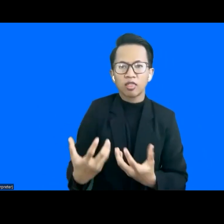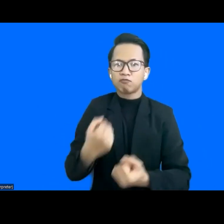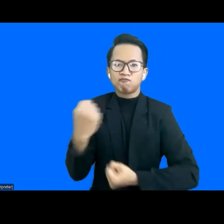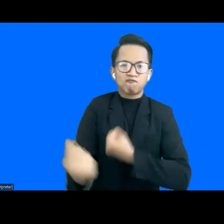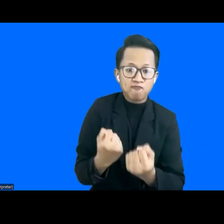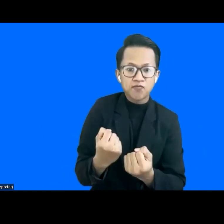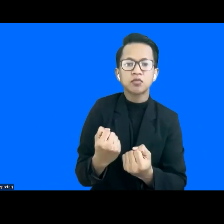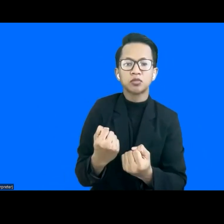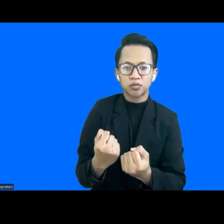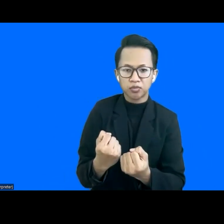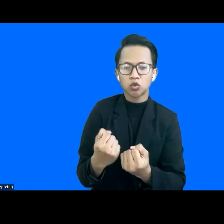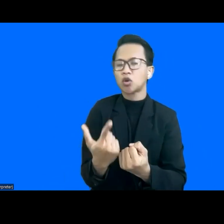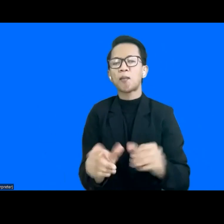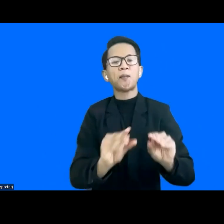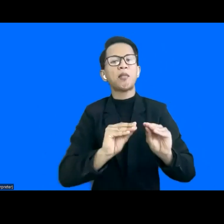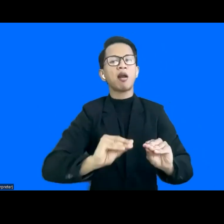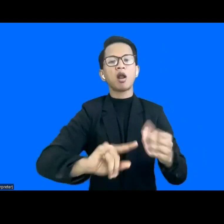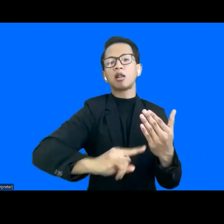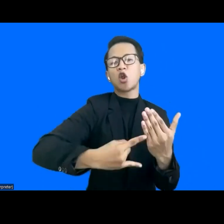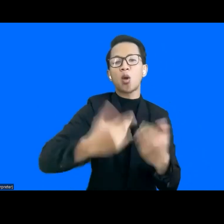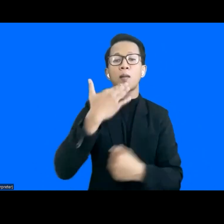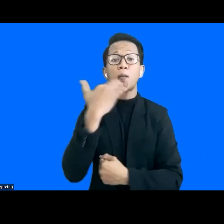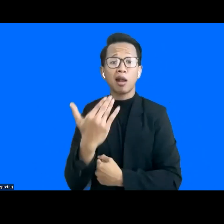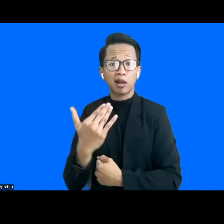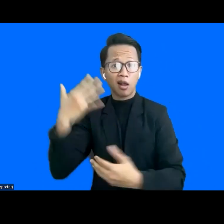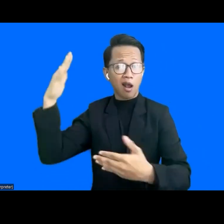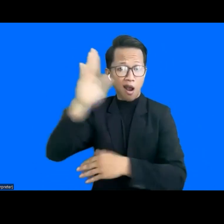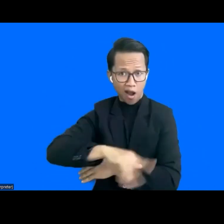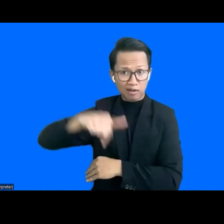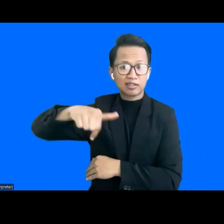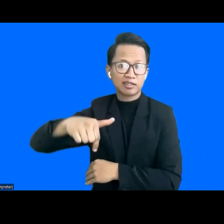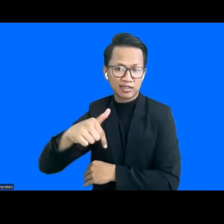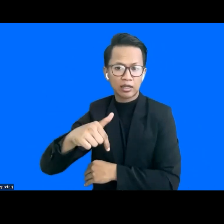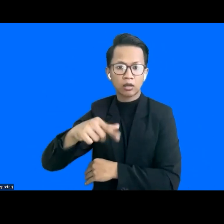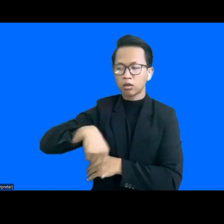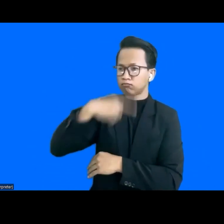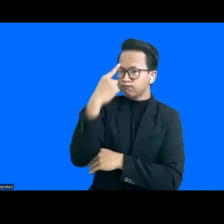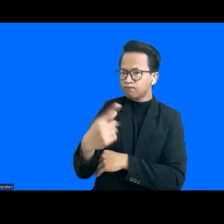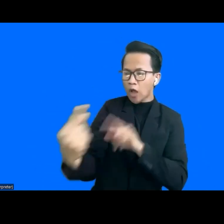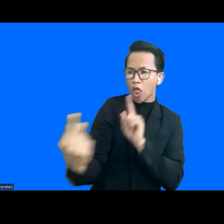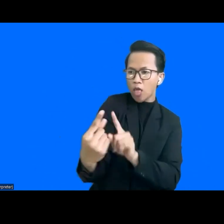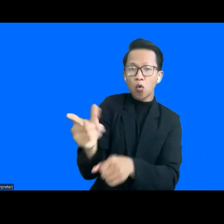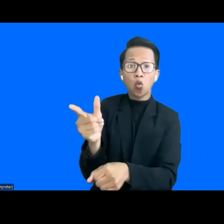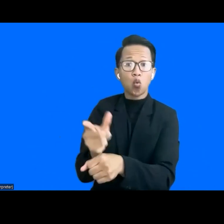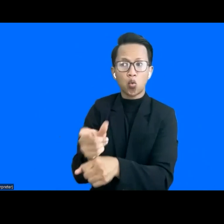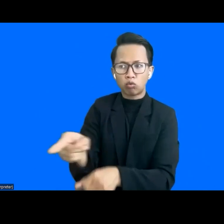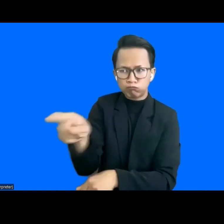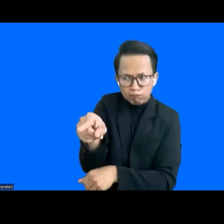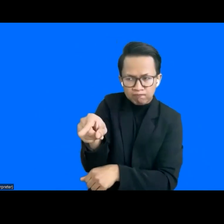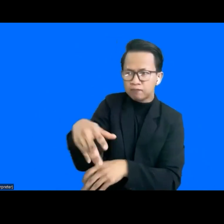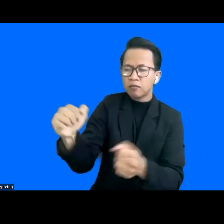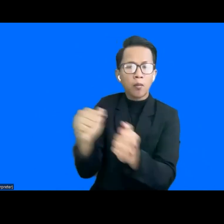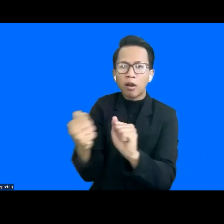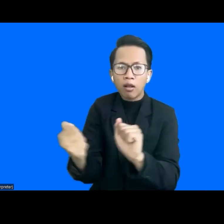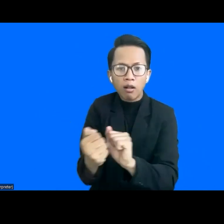regular education technology today. I've encountered teachers who have major issues just